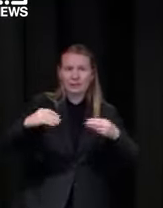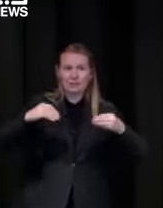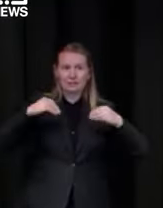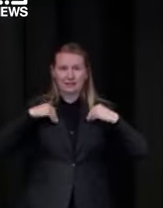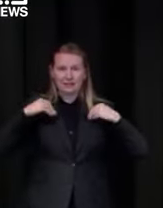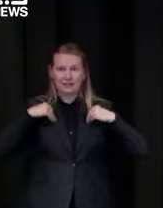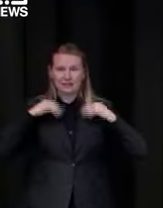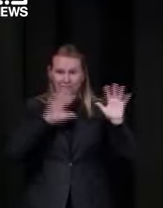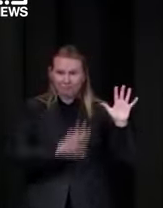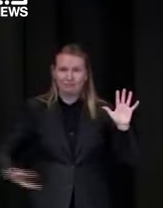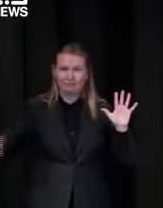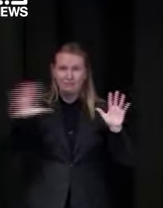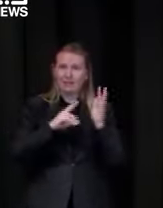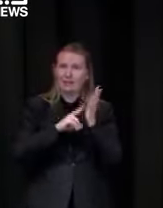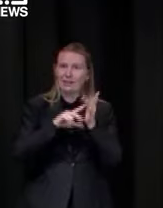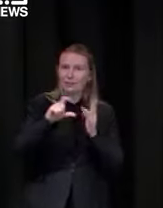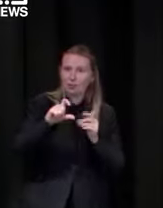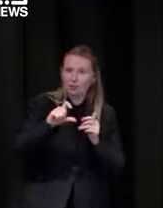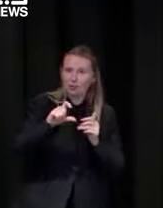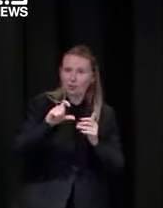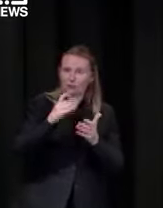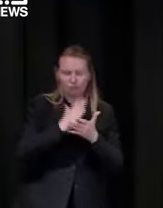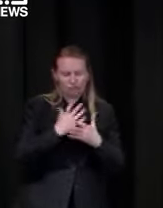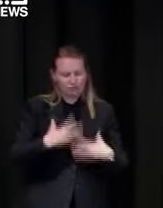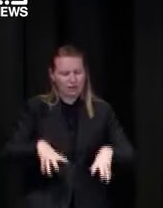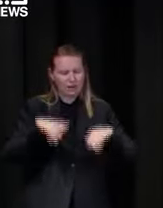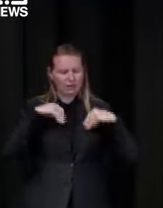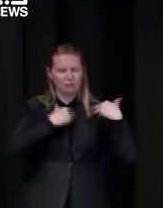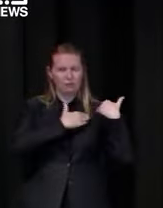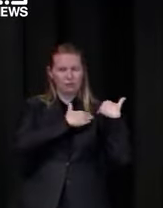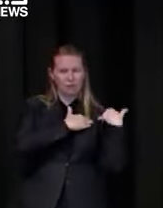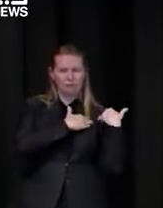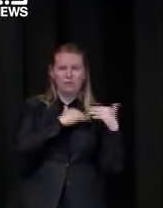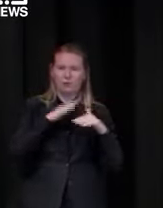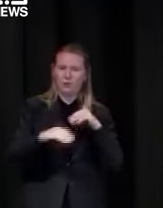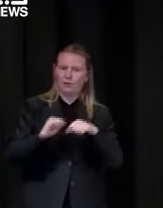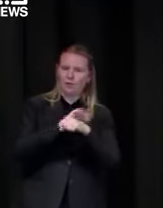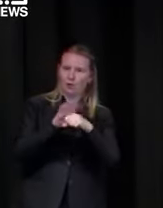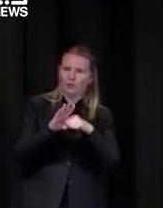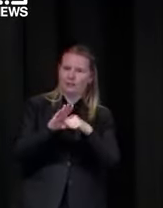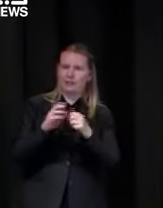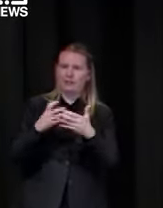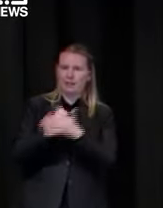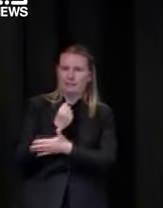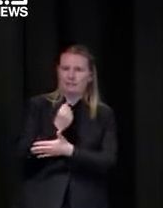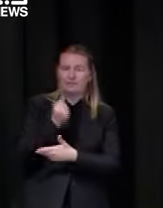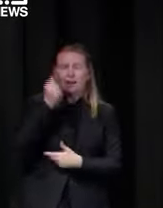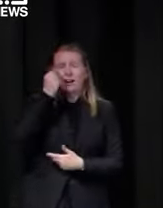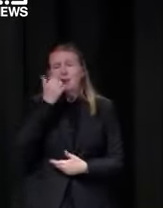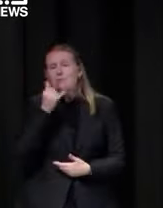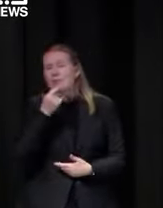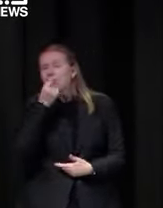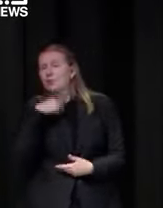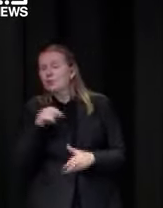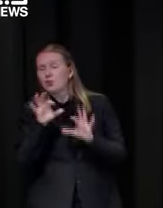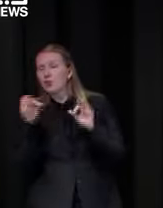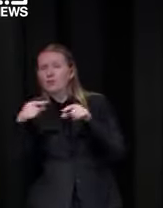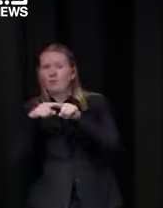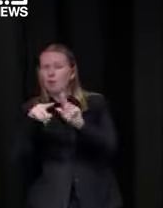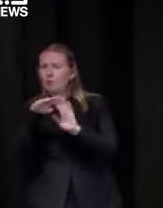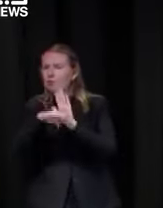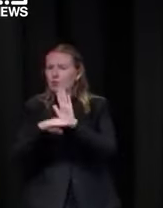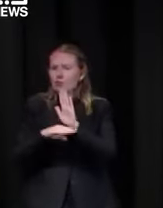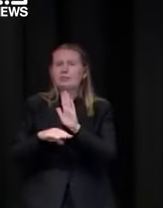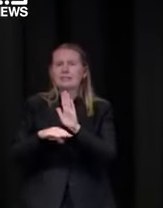whole state have taken their covid safe responsibilities very very seriously there'll always be some who don't but these trials are about proving